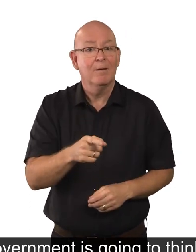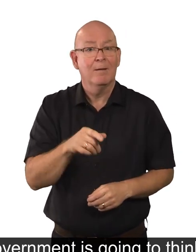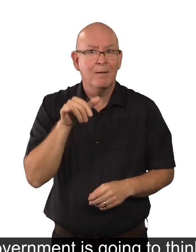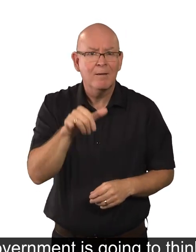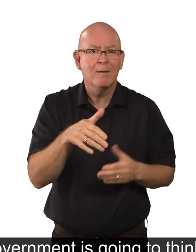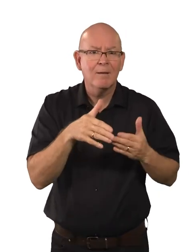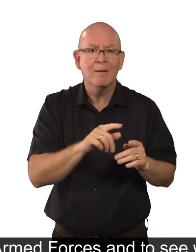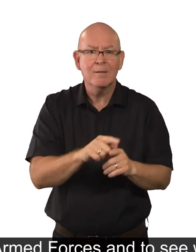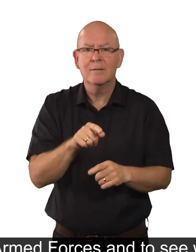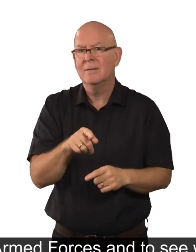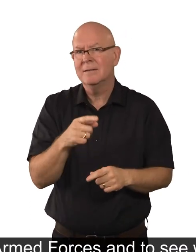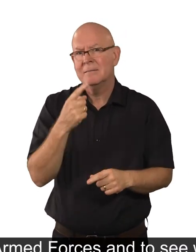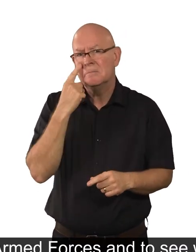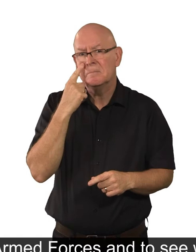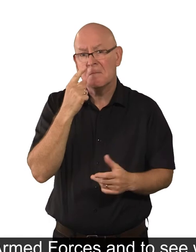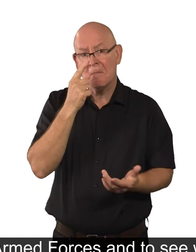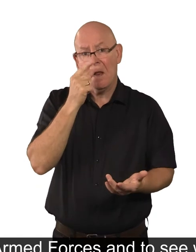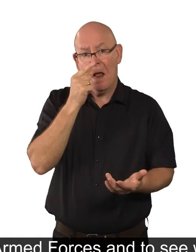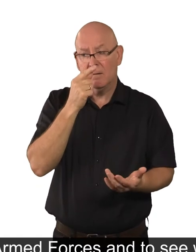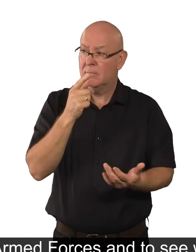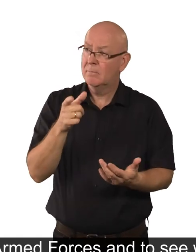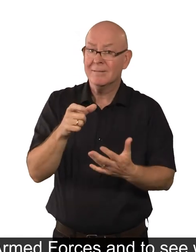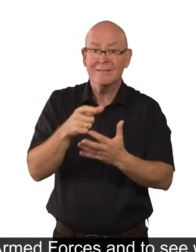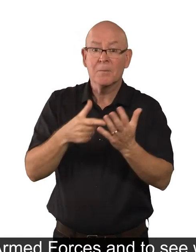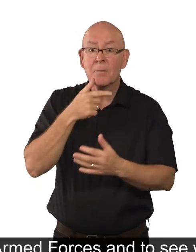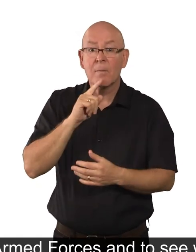and to see whether it can give more disabled people jobs.